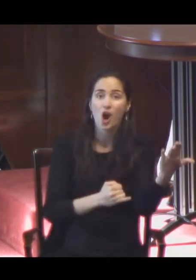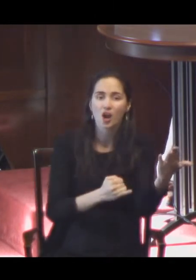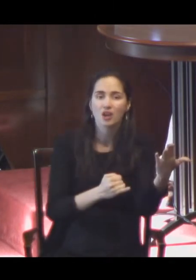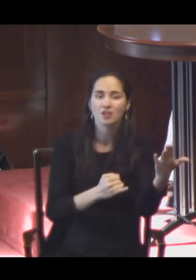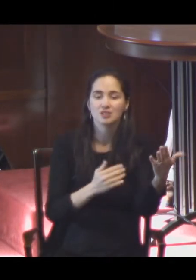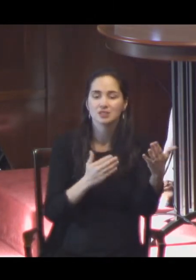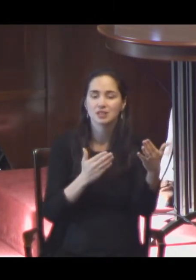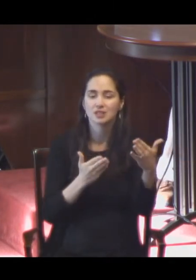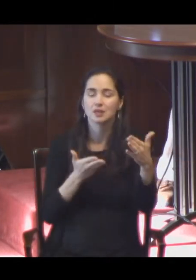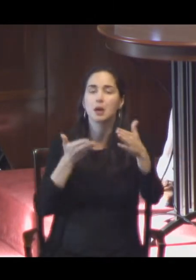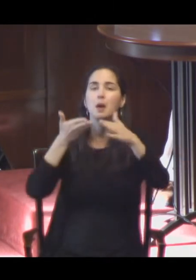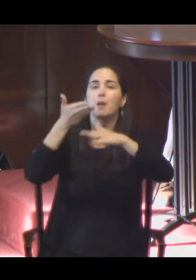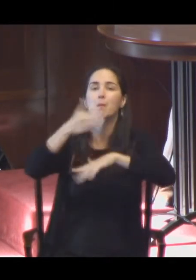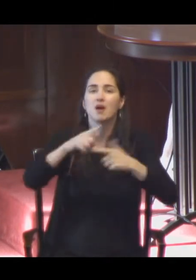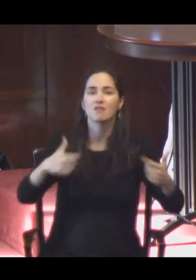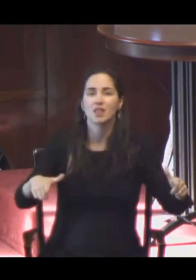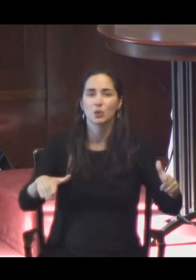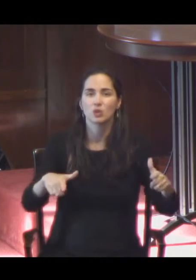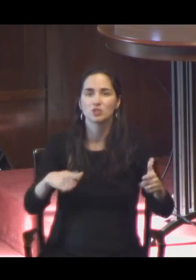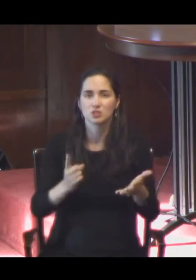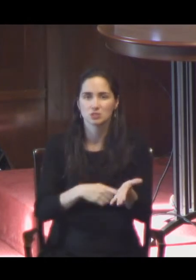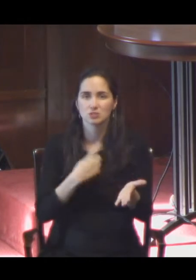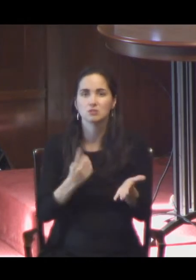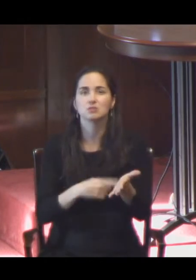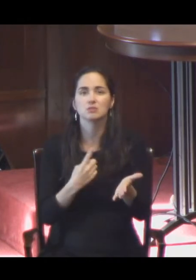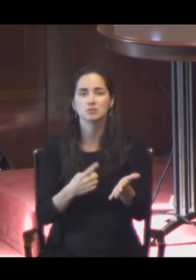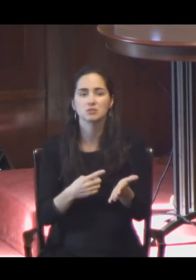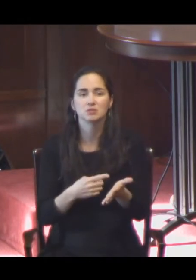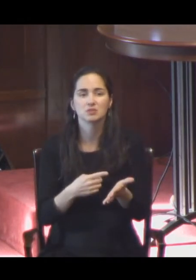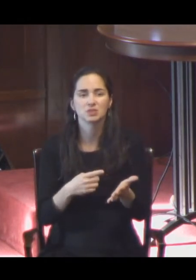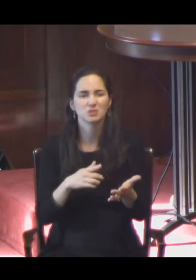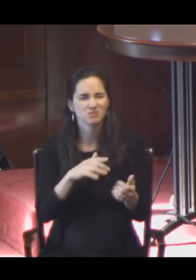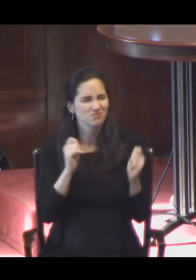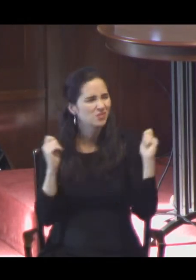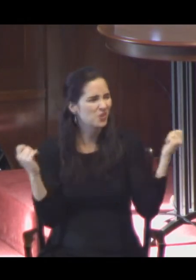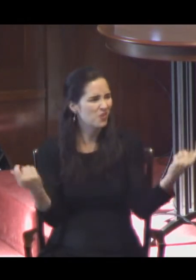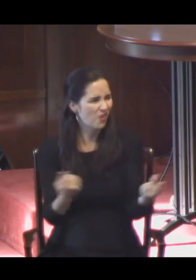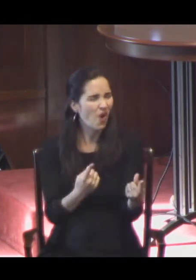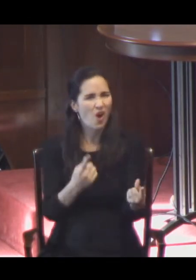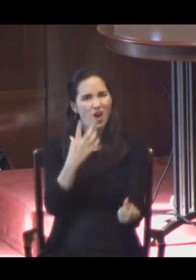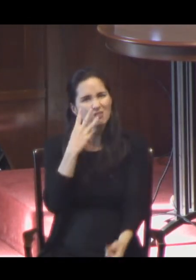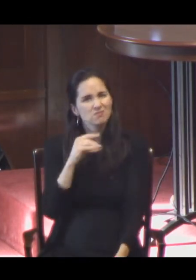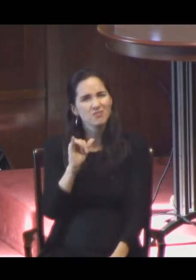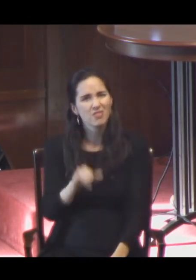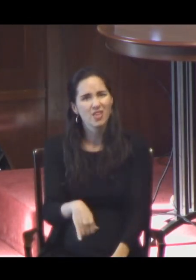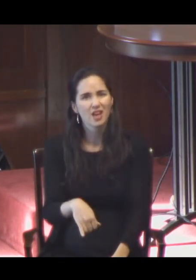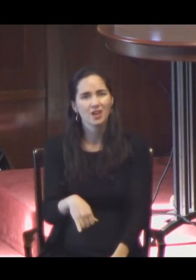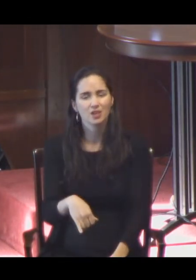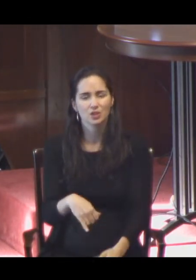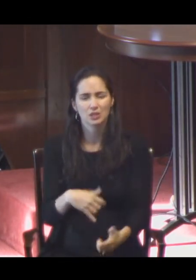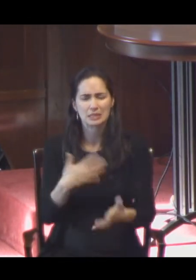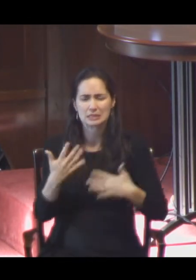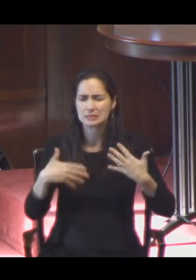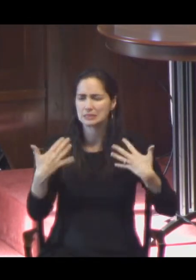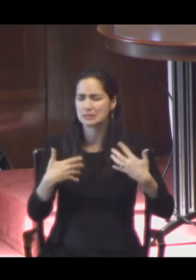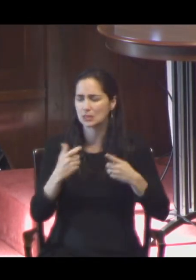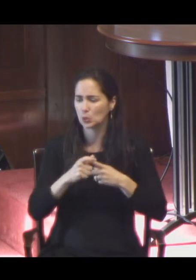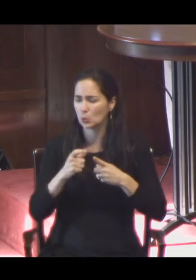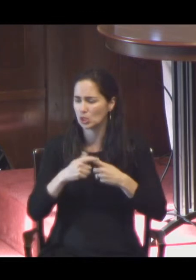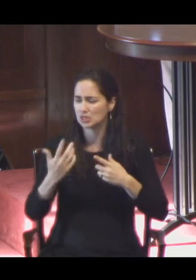You've all been, I've seen some head nodding. We've all been there where we can't say the thing we're trying to say. So I recommend memorizing